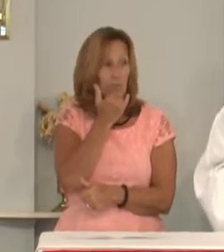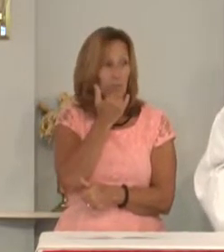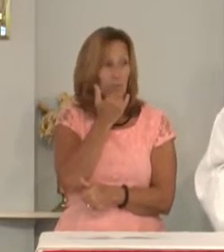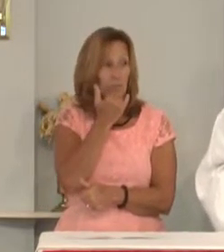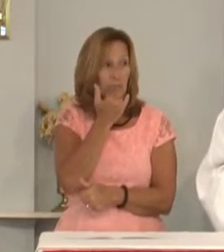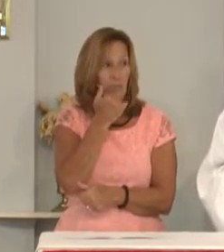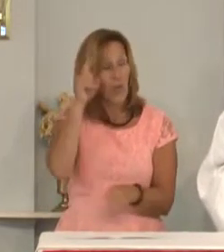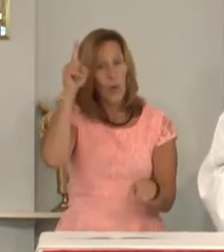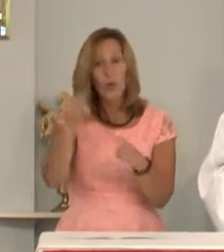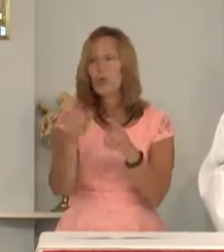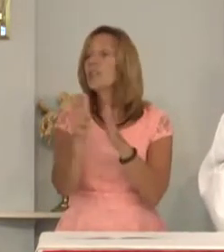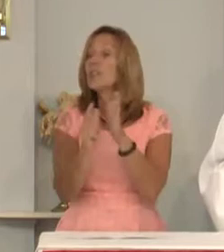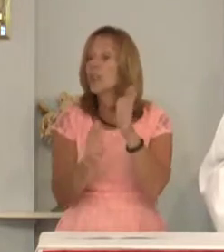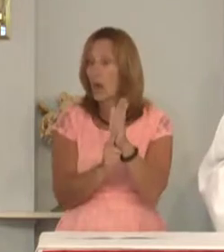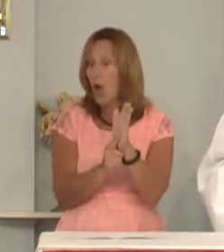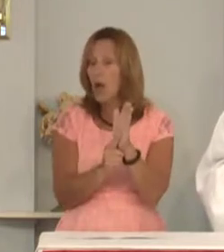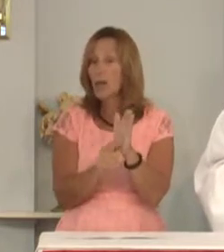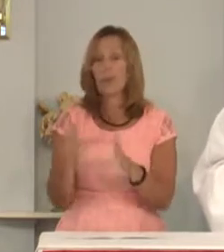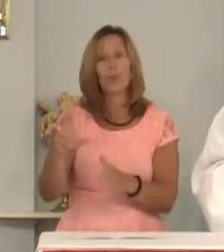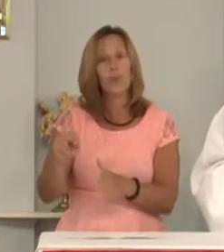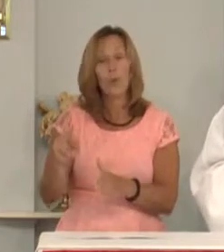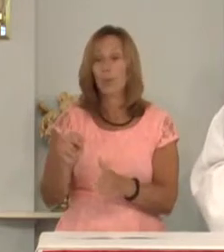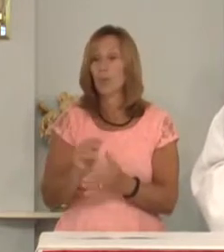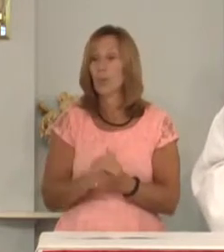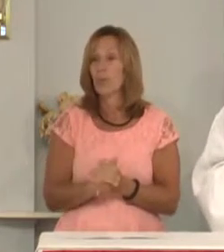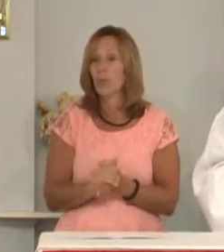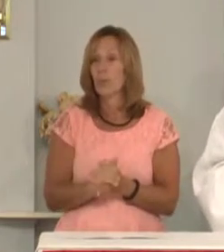according to the law? No.